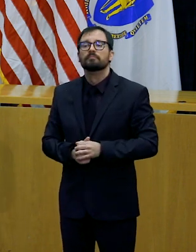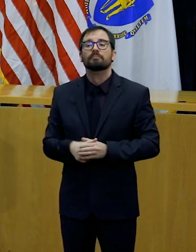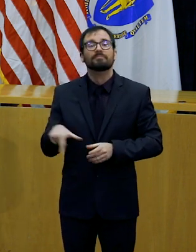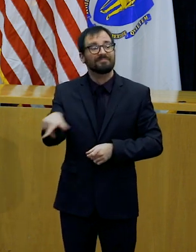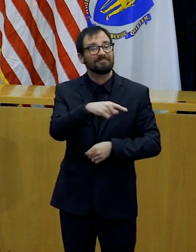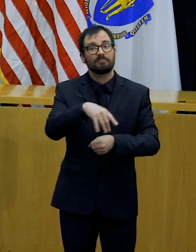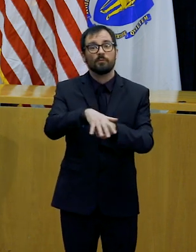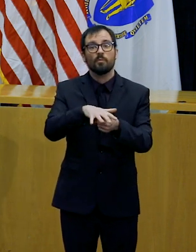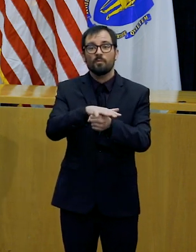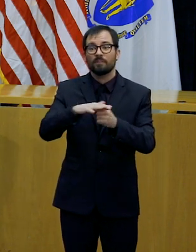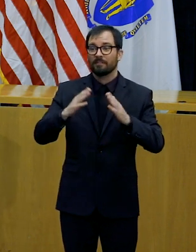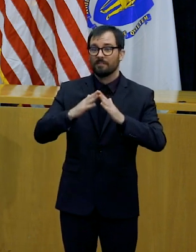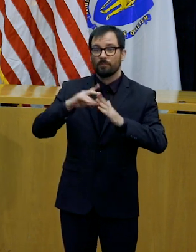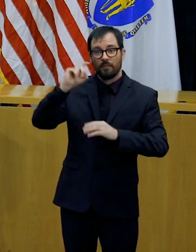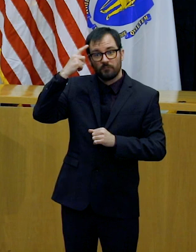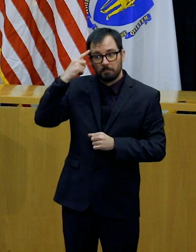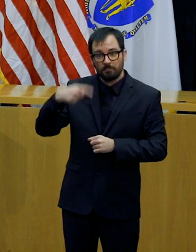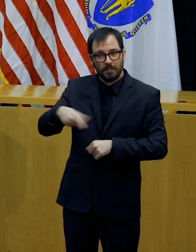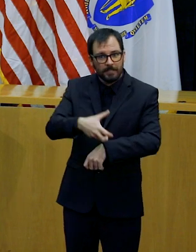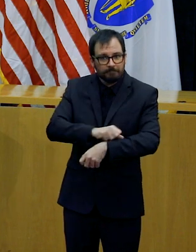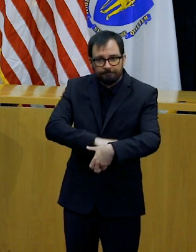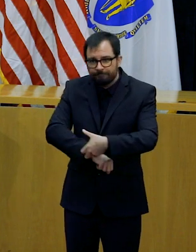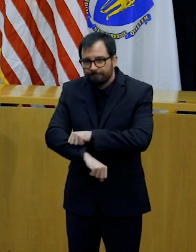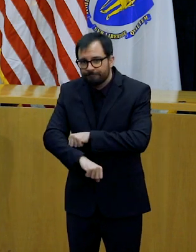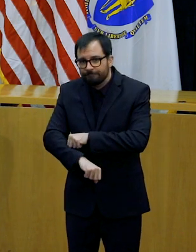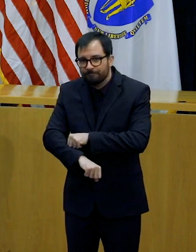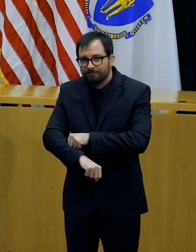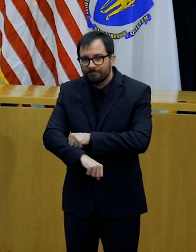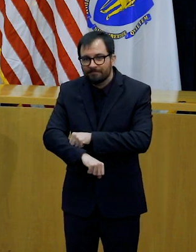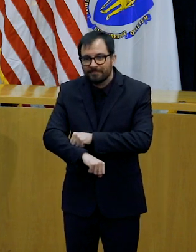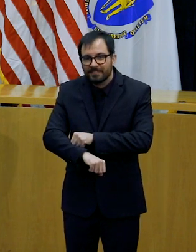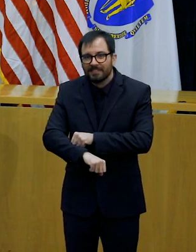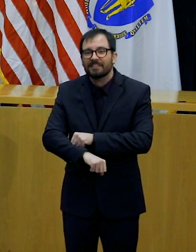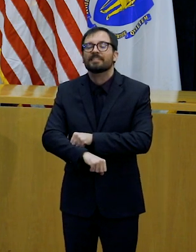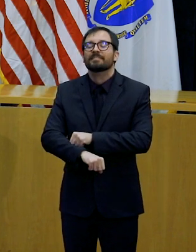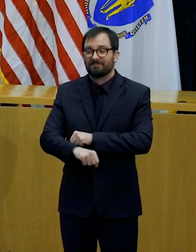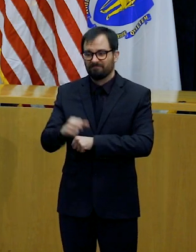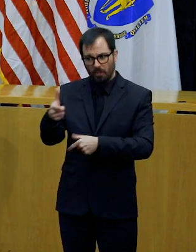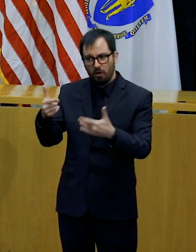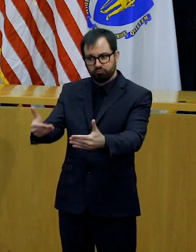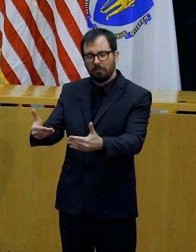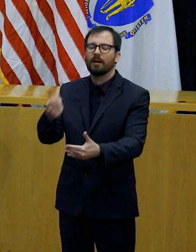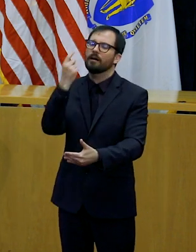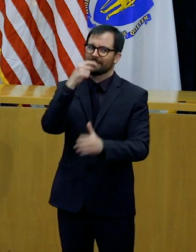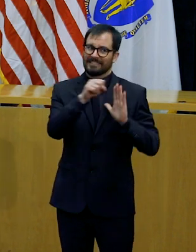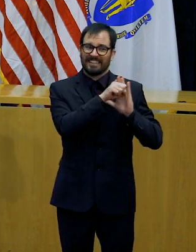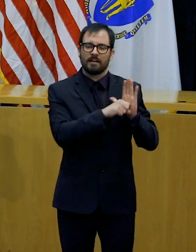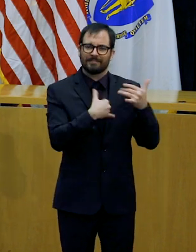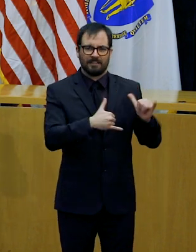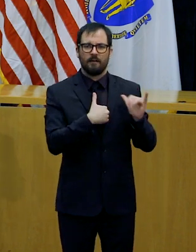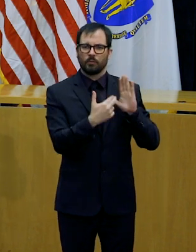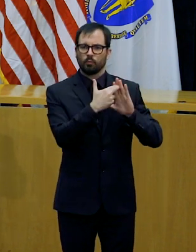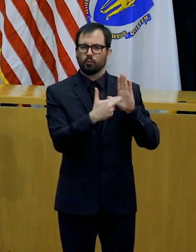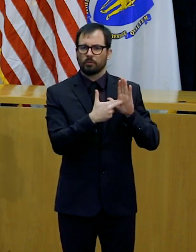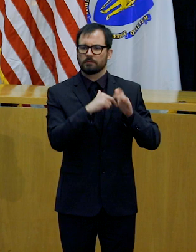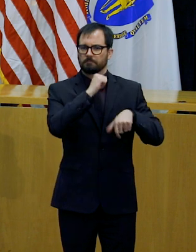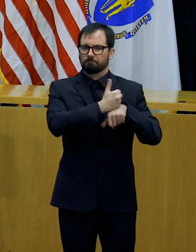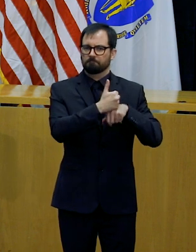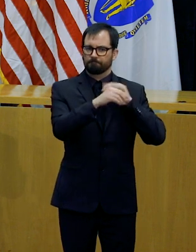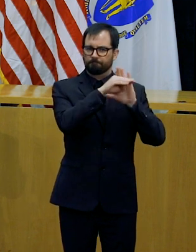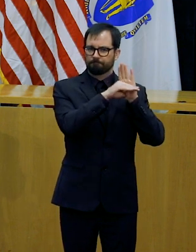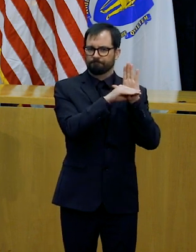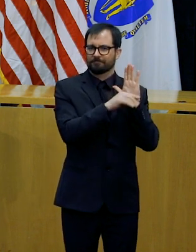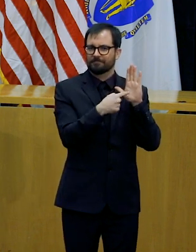to abide by. And in order for them to be more flexible, more able to make decisions and